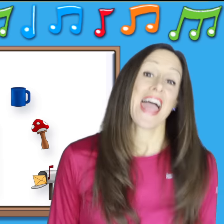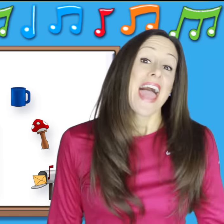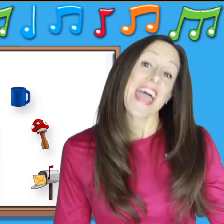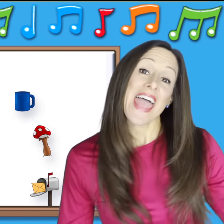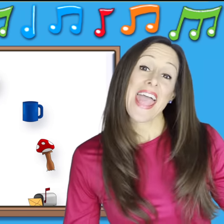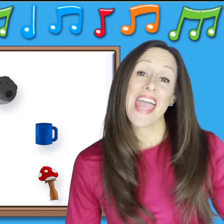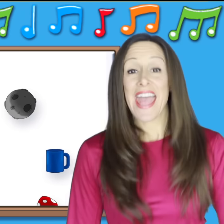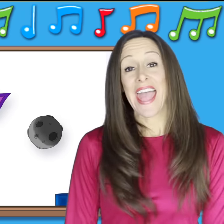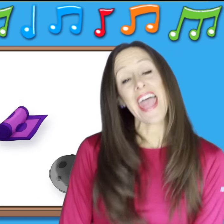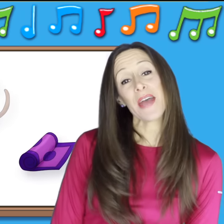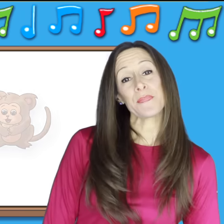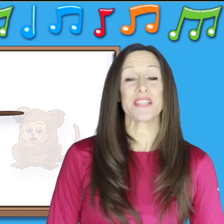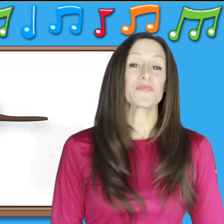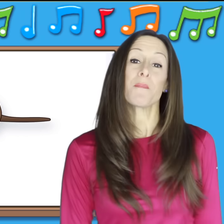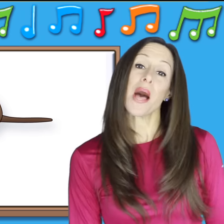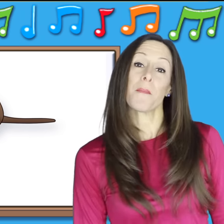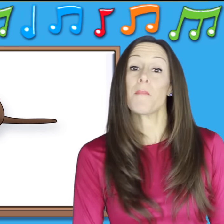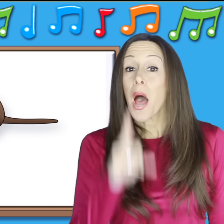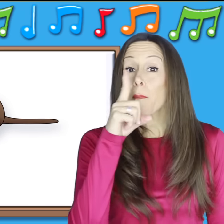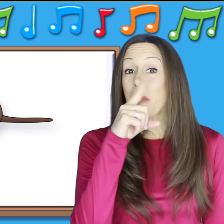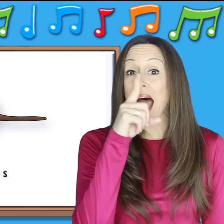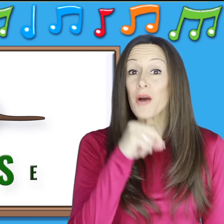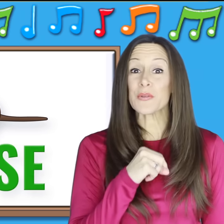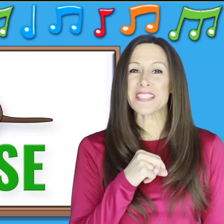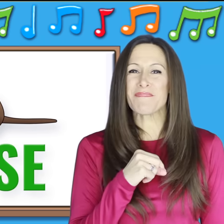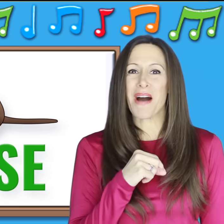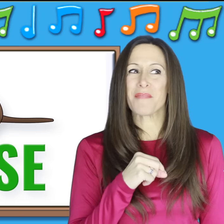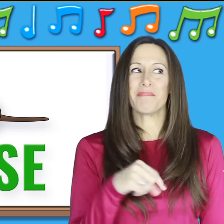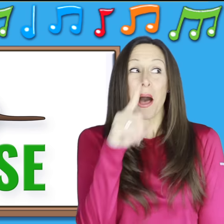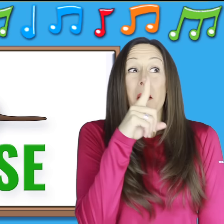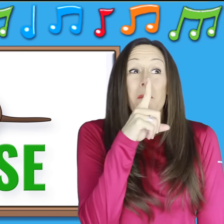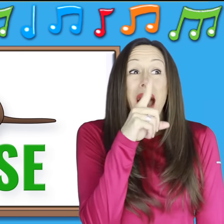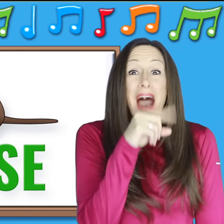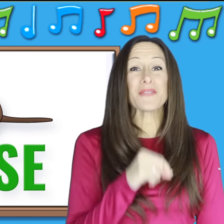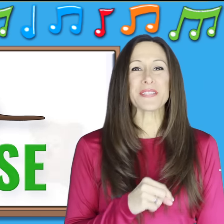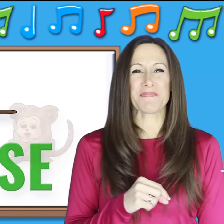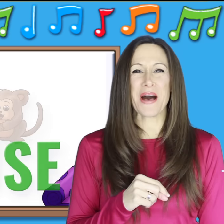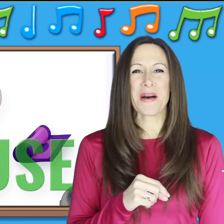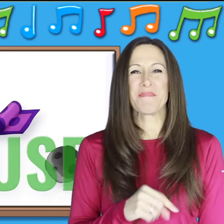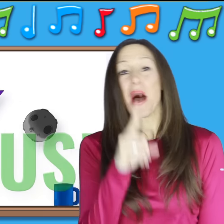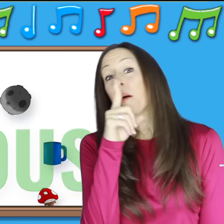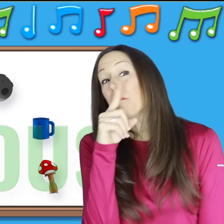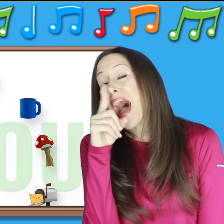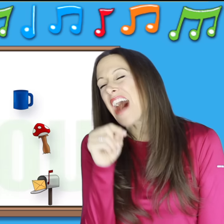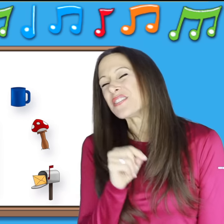M is for m-m-mouse m-m-mouse m-m-mouse